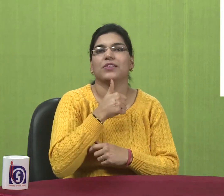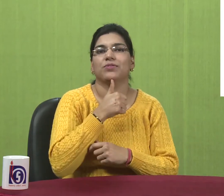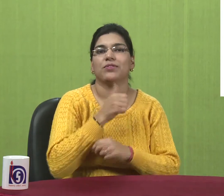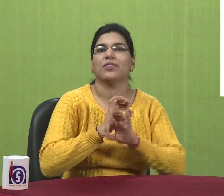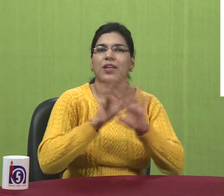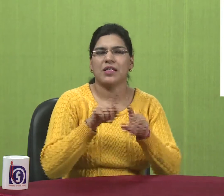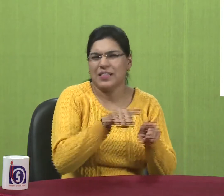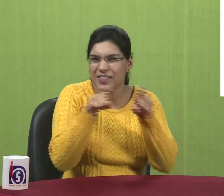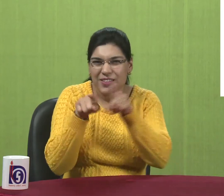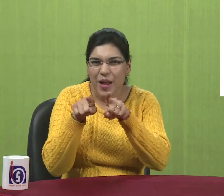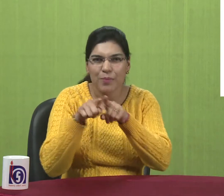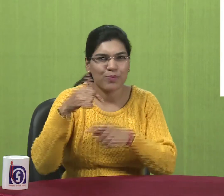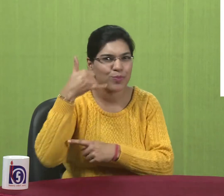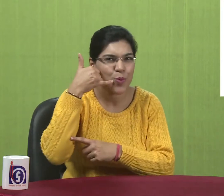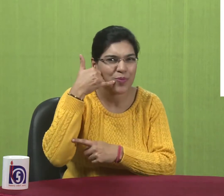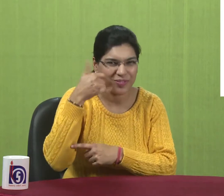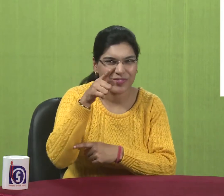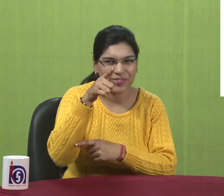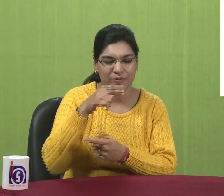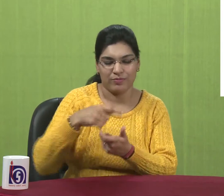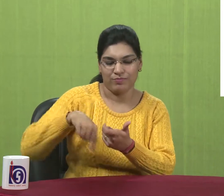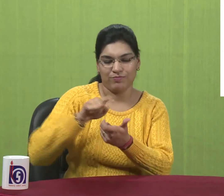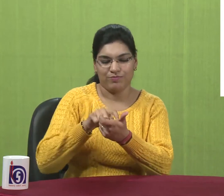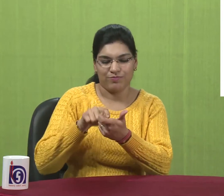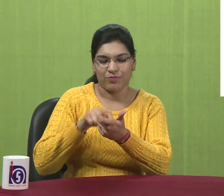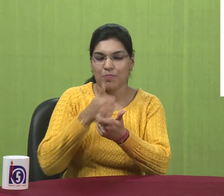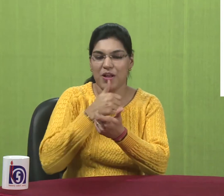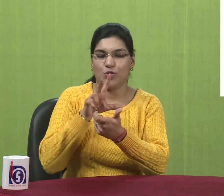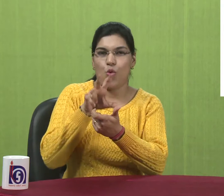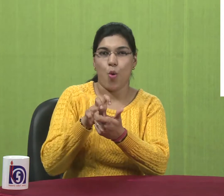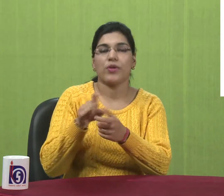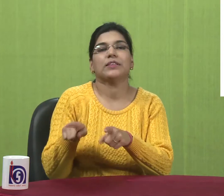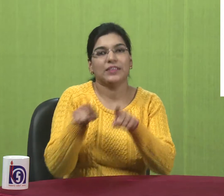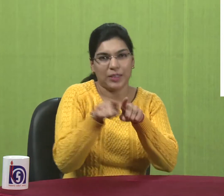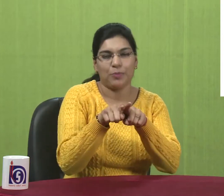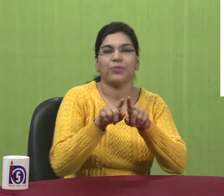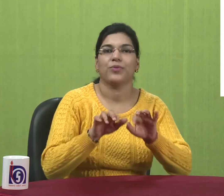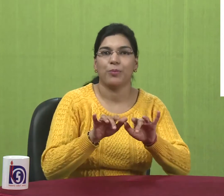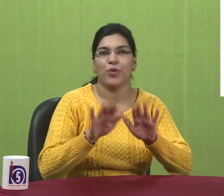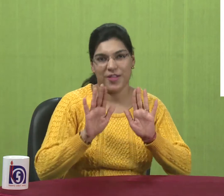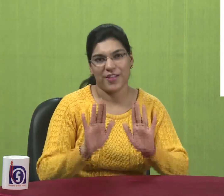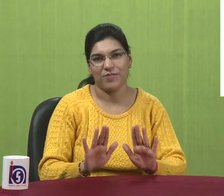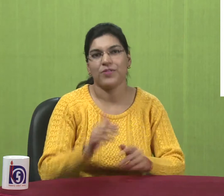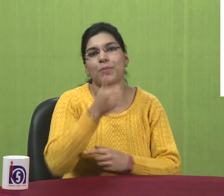protect your data you have to put a password just like you put in your phone.